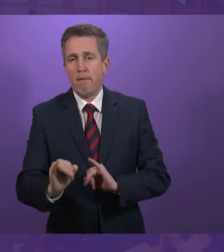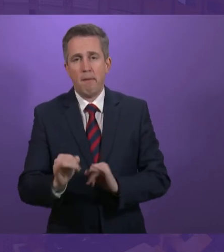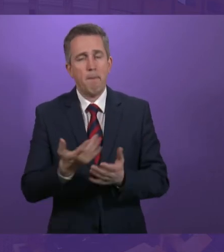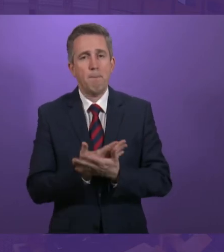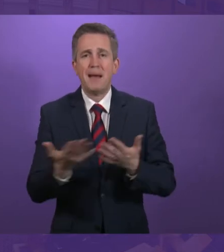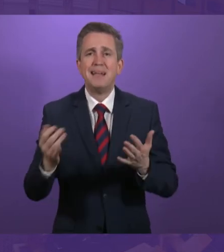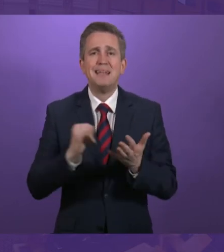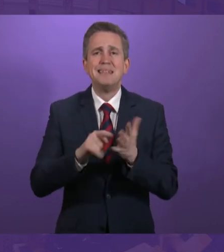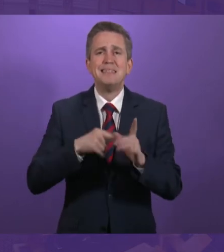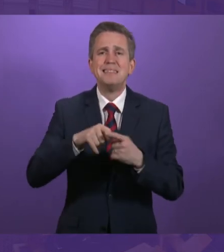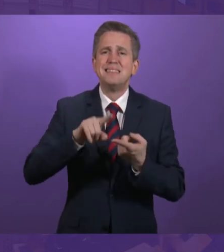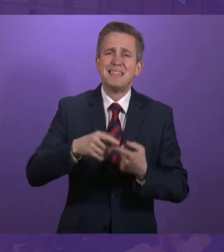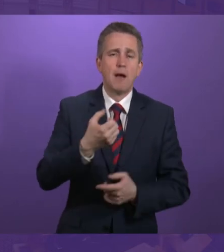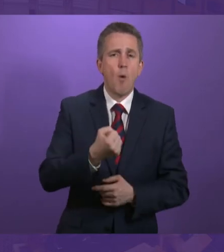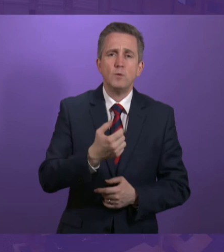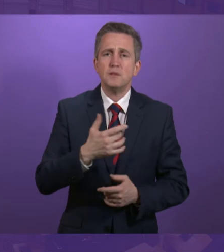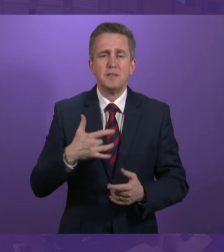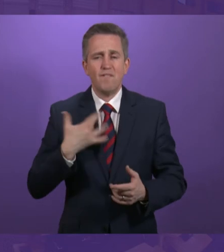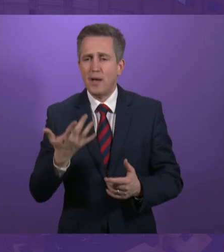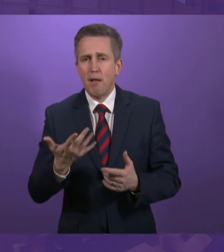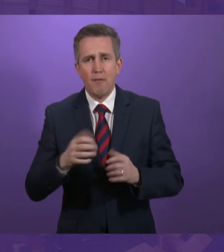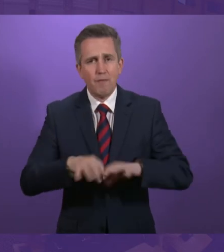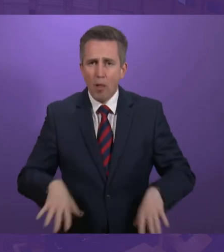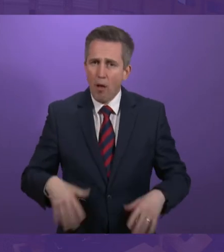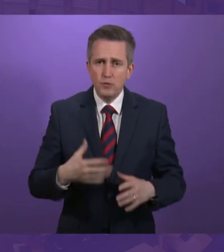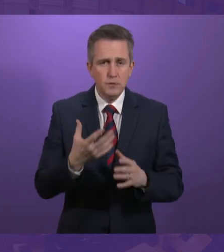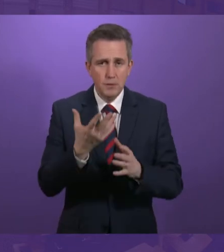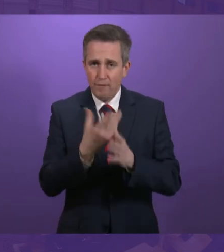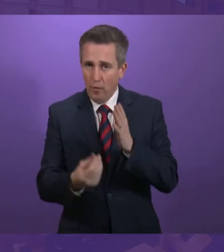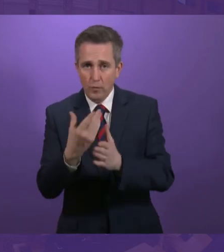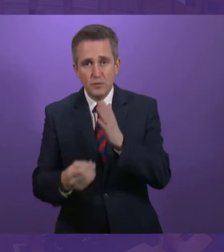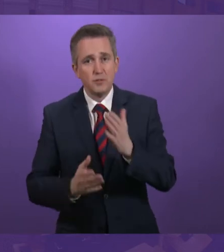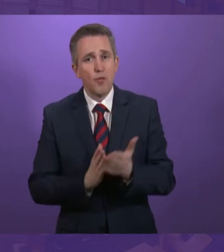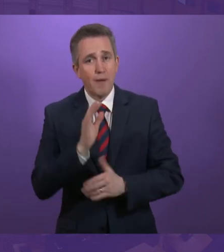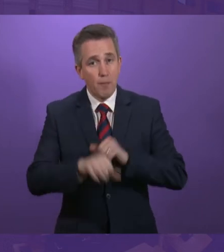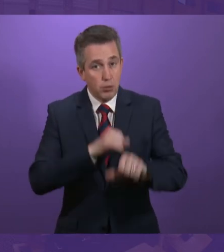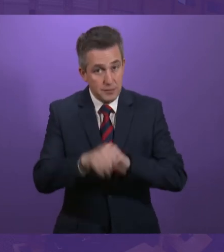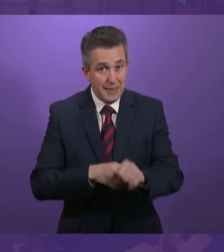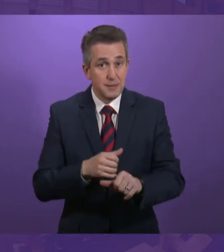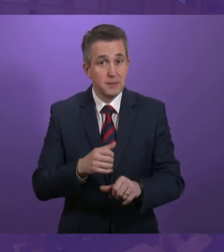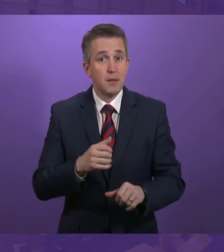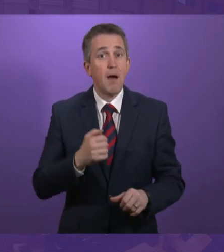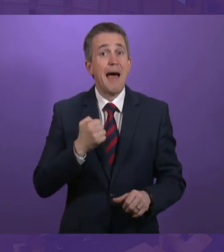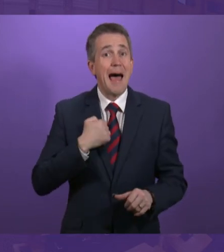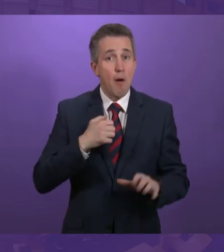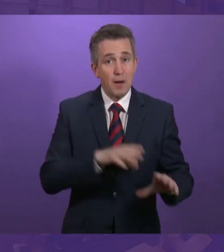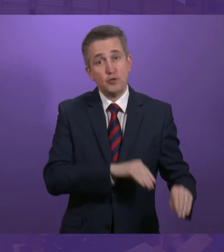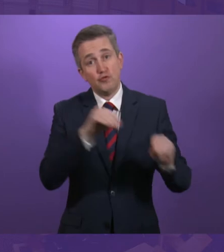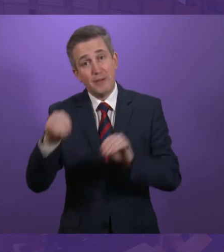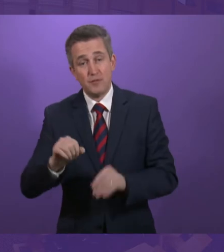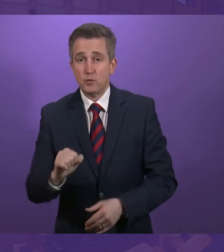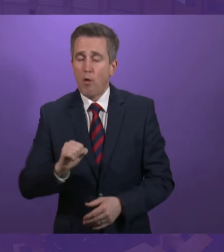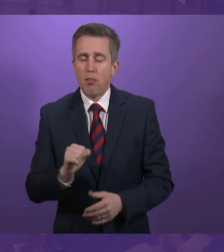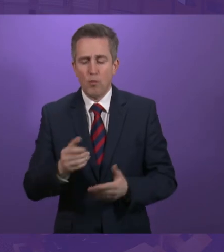say will cause people to fall through the gaps during that migration process. Our transfer process will be very different to that.